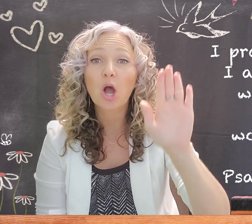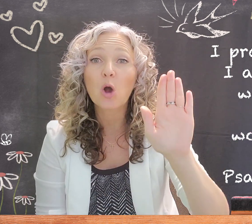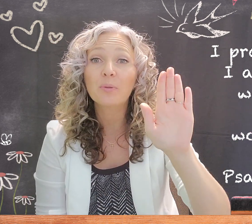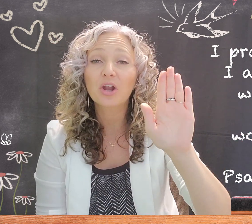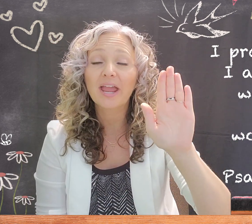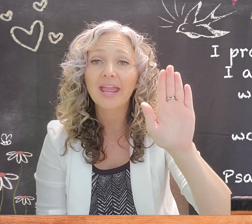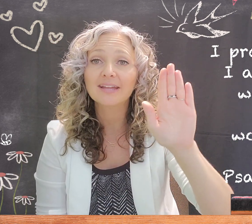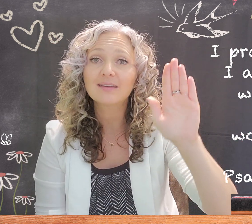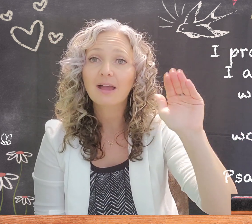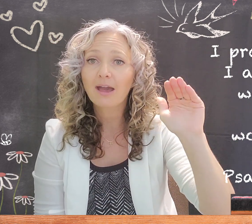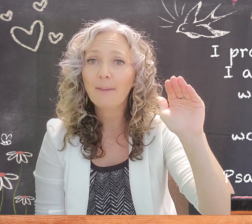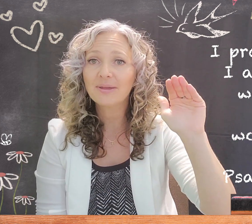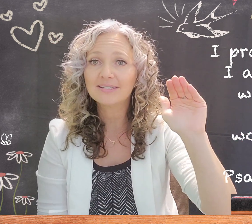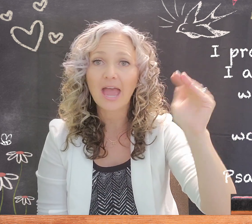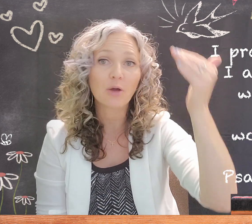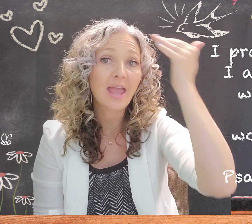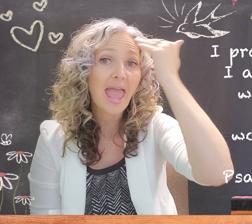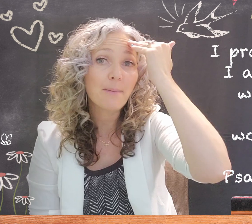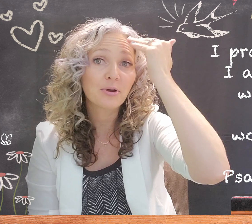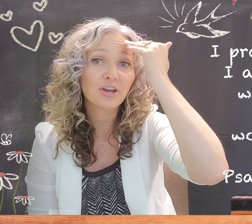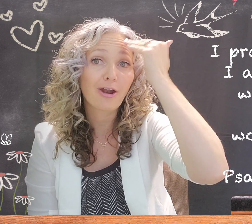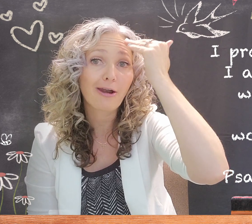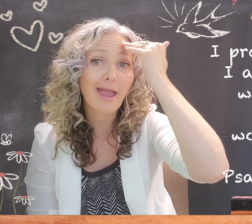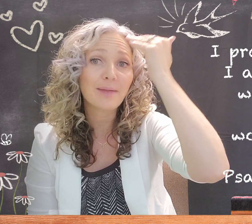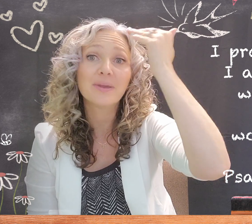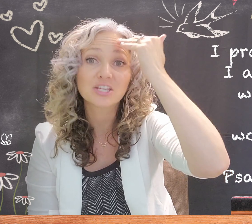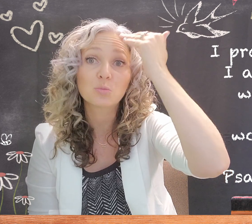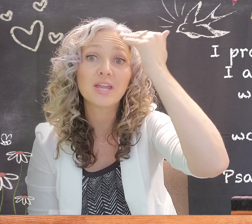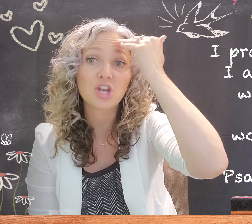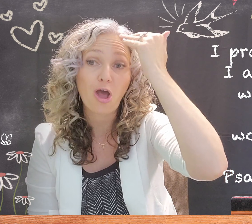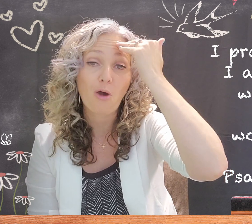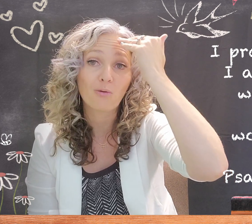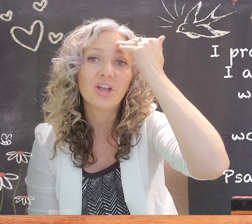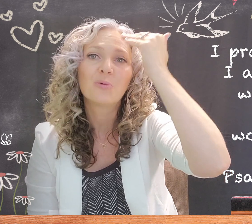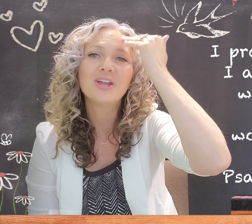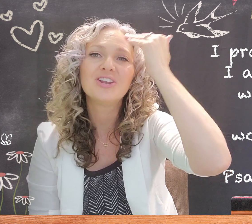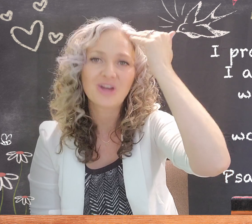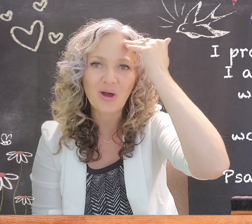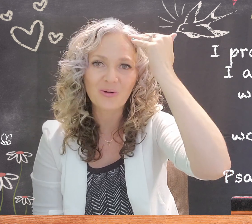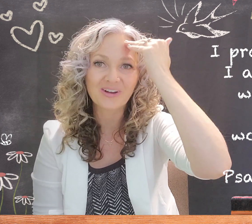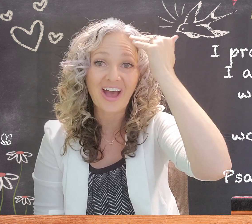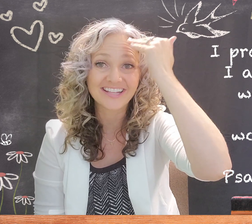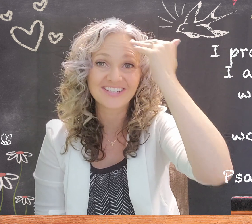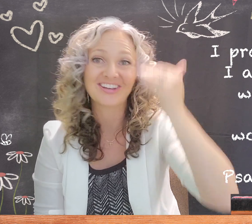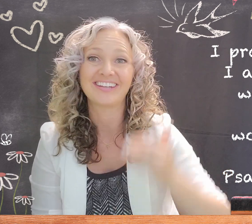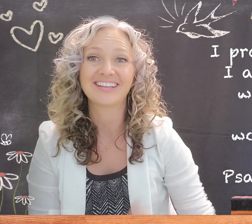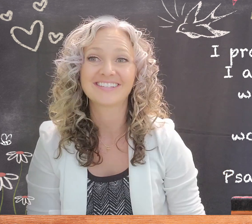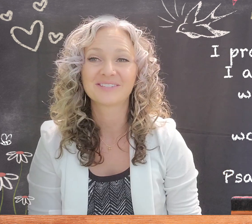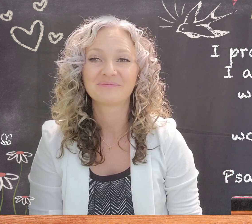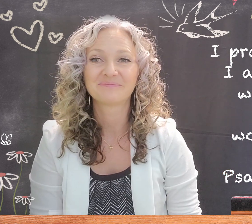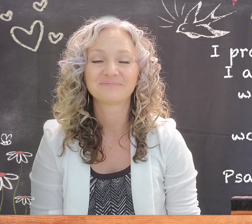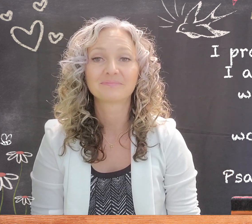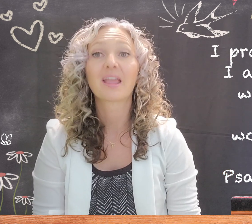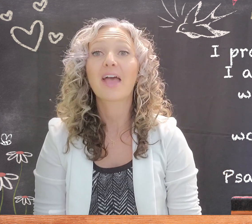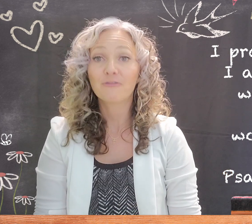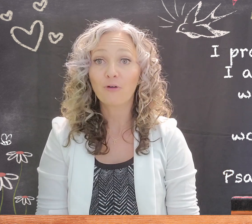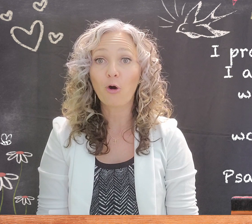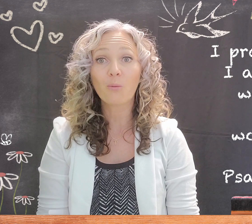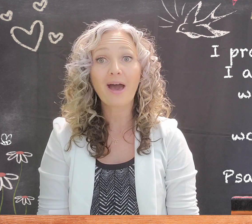to open our hand, cup it down, and put it on our head because we know. We know God's goodness. Full well.